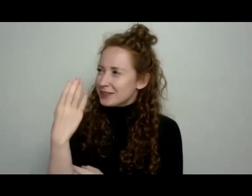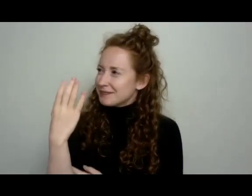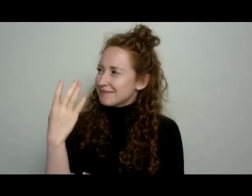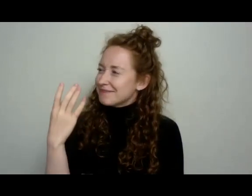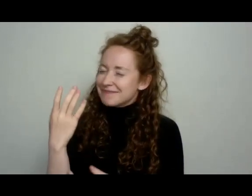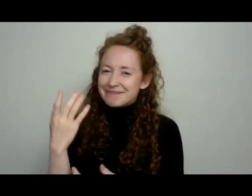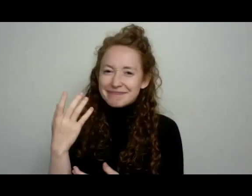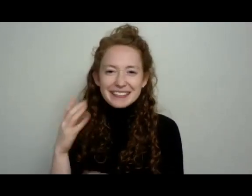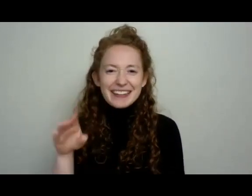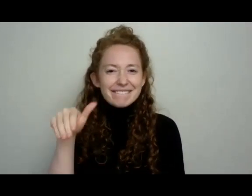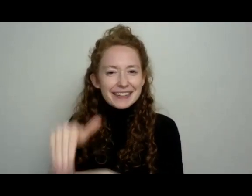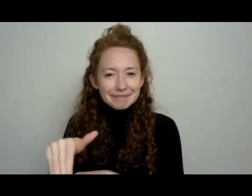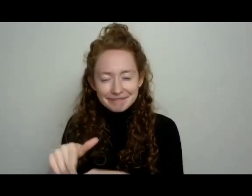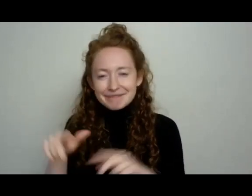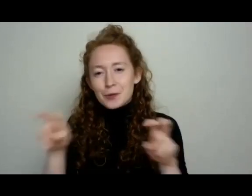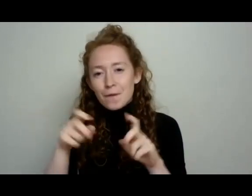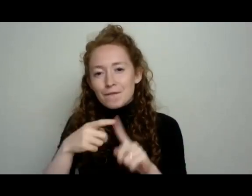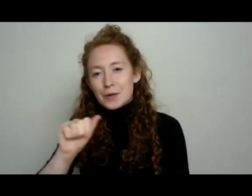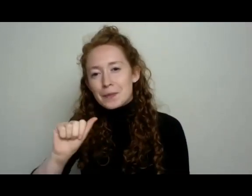words from Angela Davis.